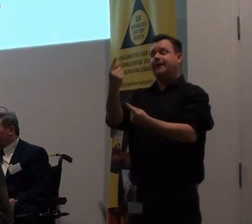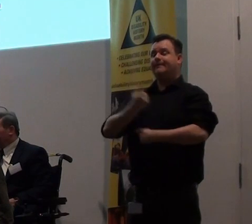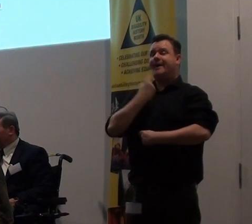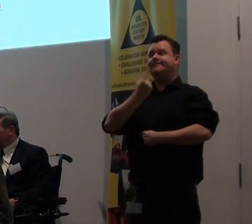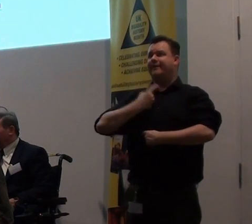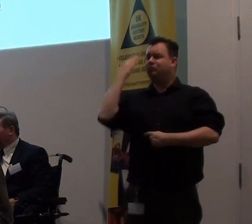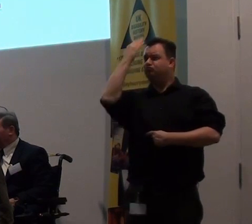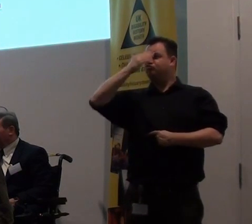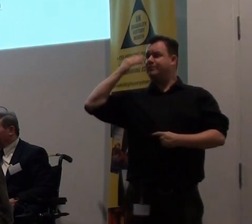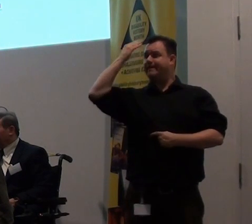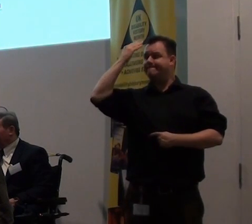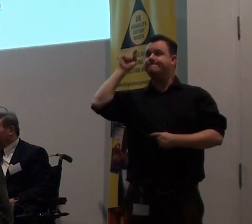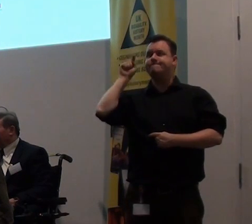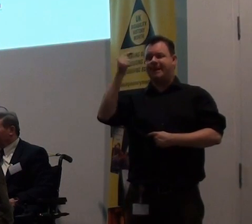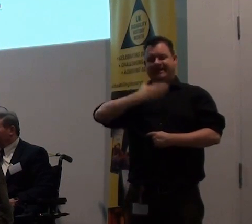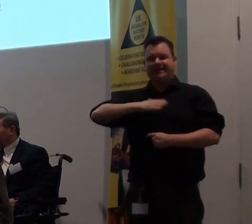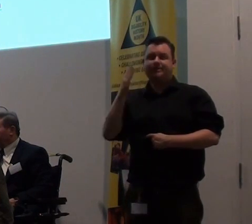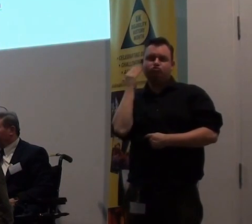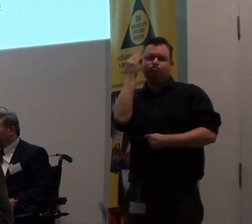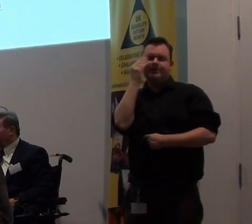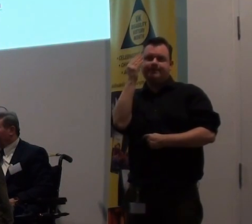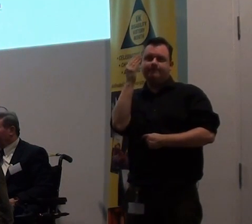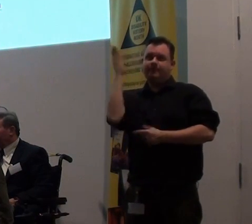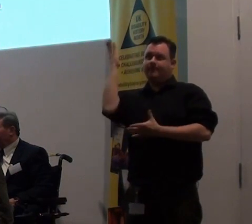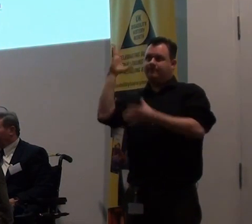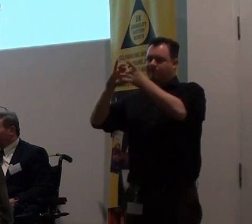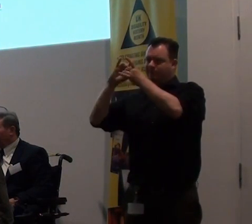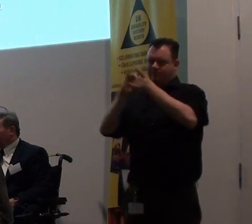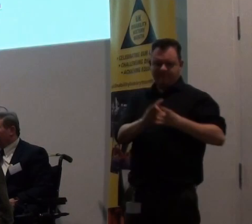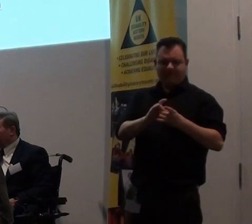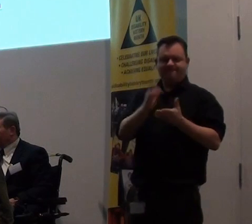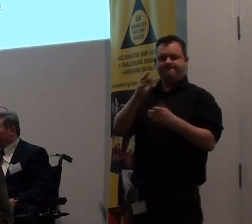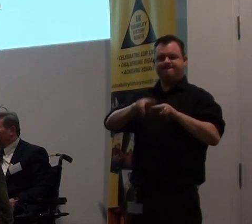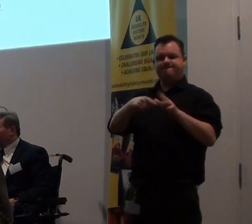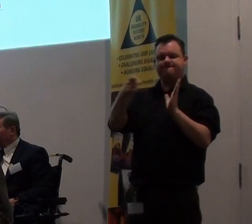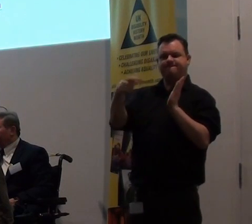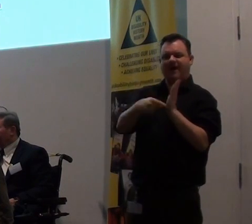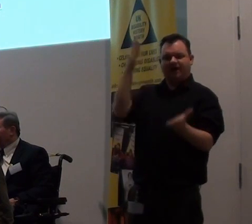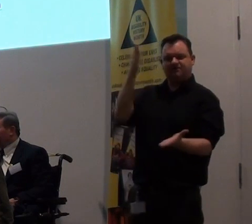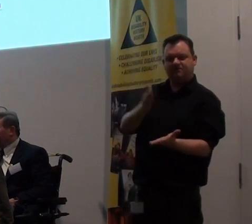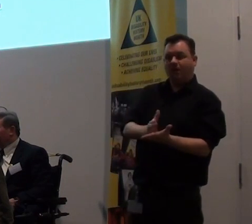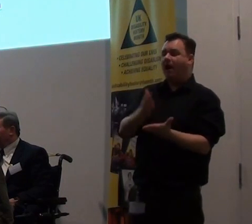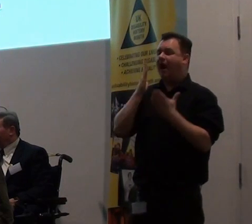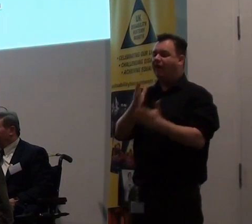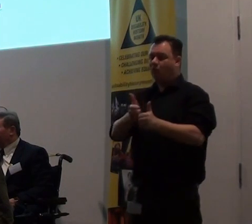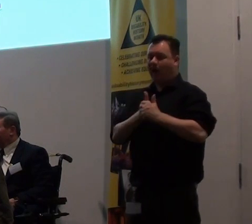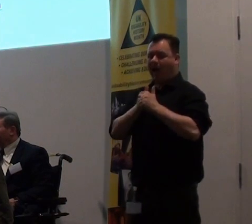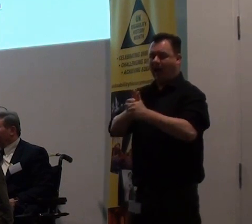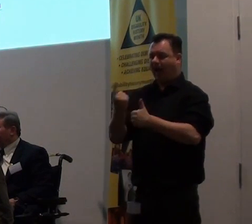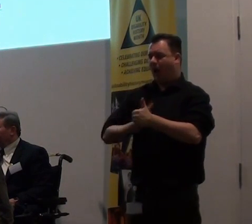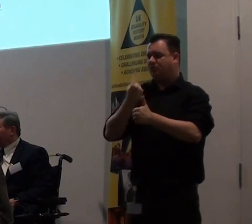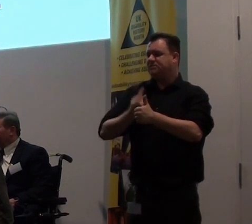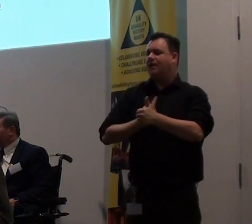be a dreamer, but dreamers are necessary to make facts. We must ally ourselves to,